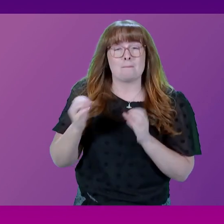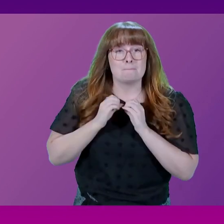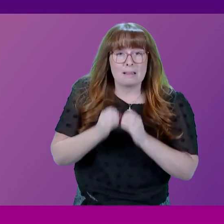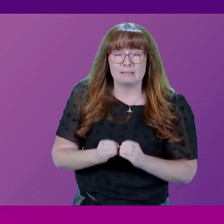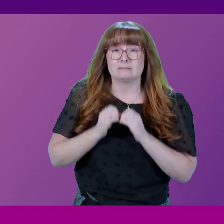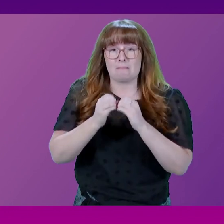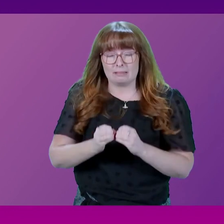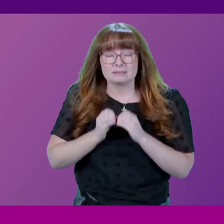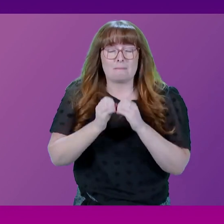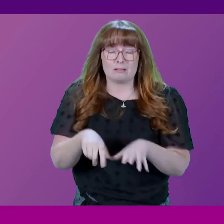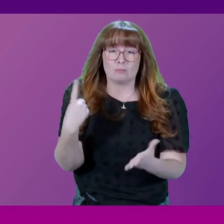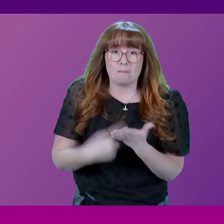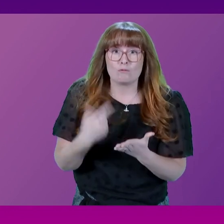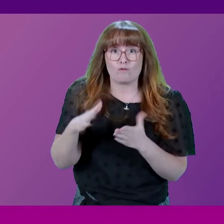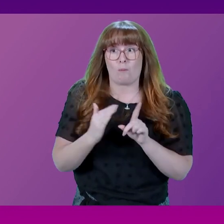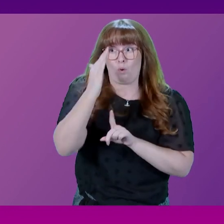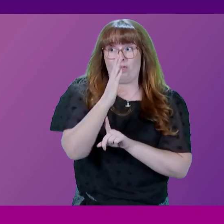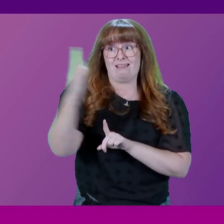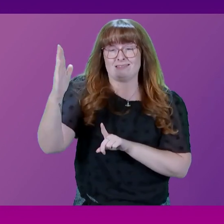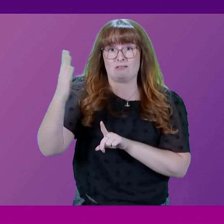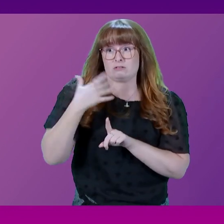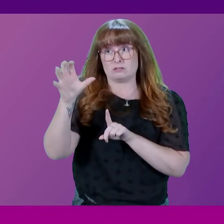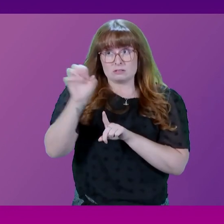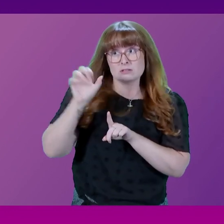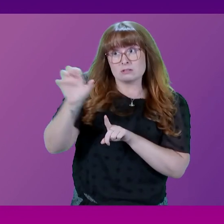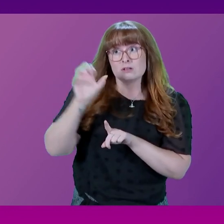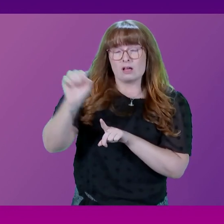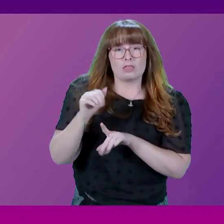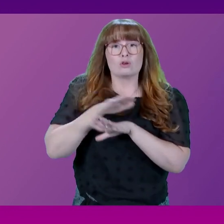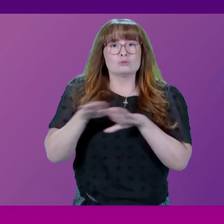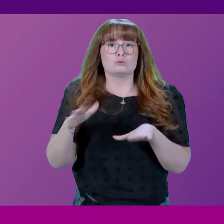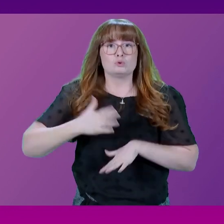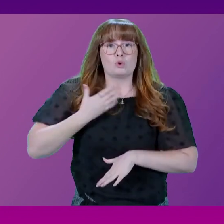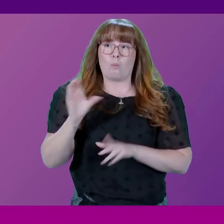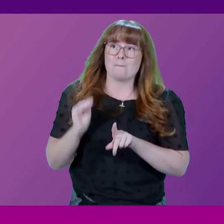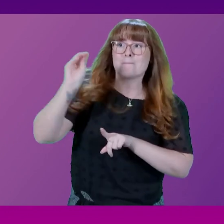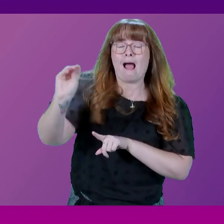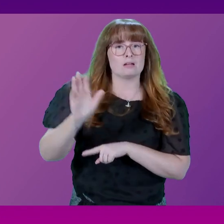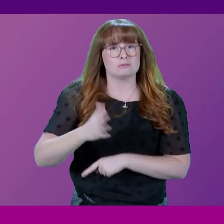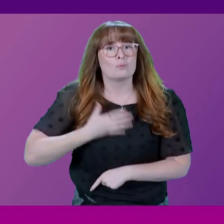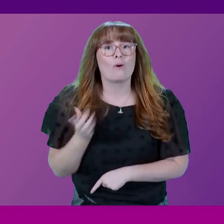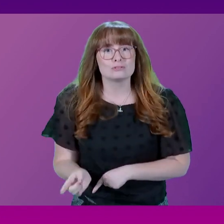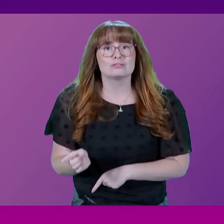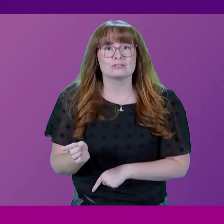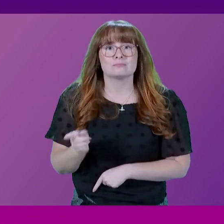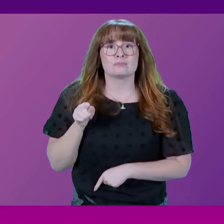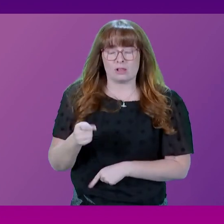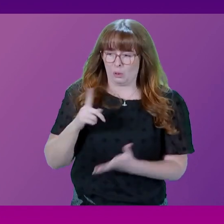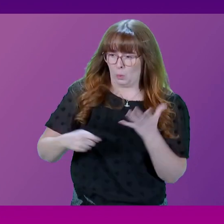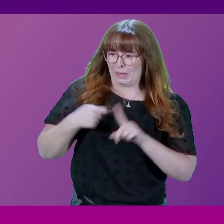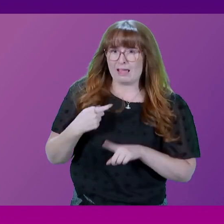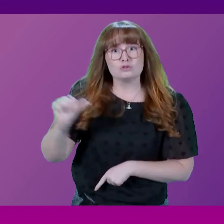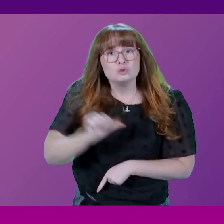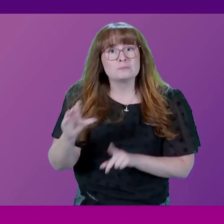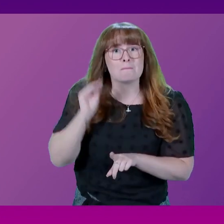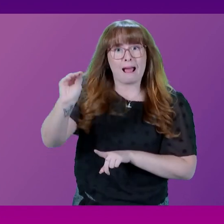and billions and billions from our North East and are not prepared to put a fraction back in. The very least the UK Government should